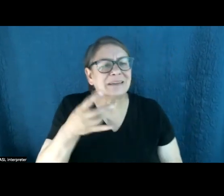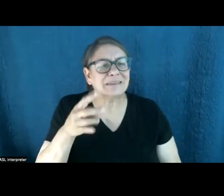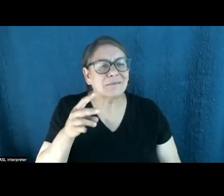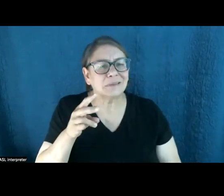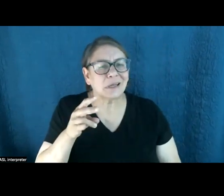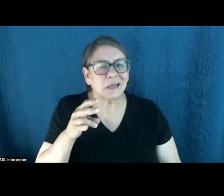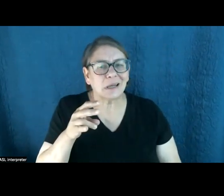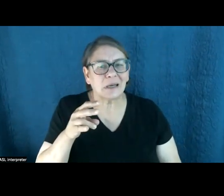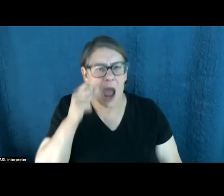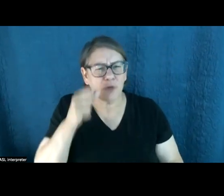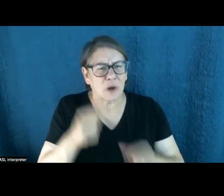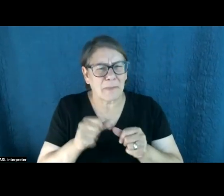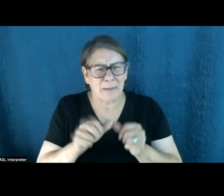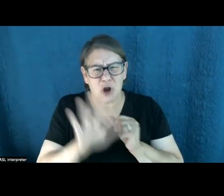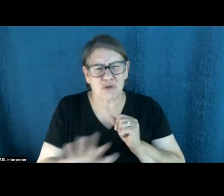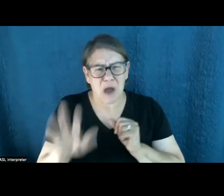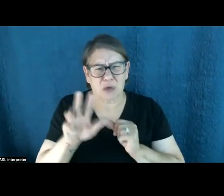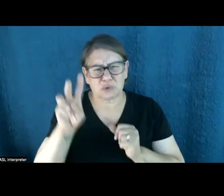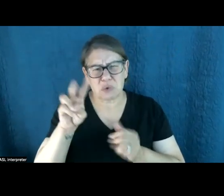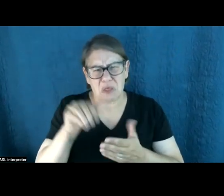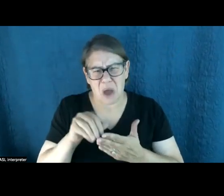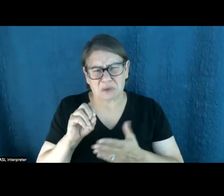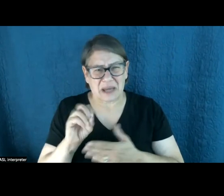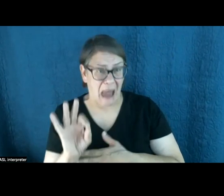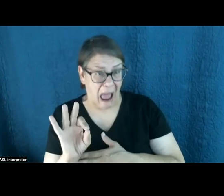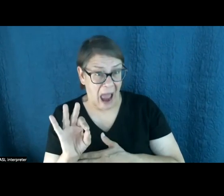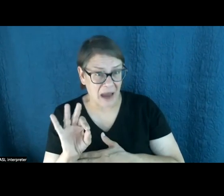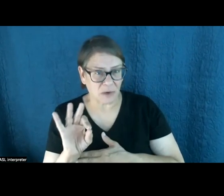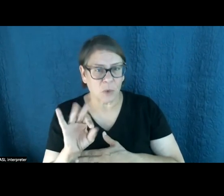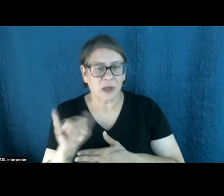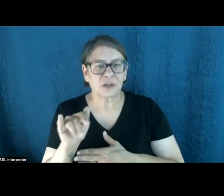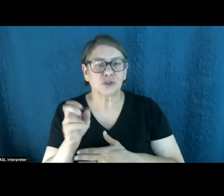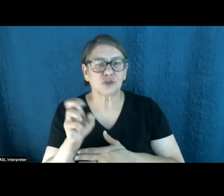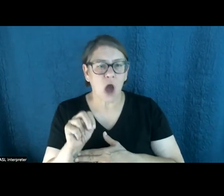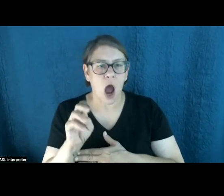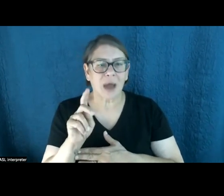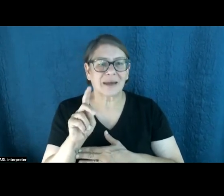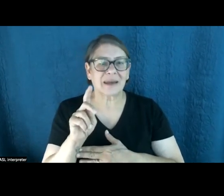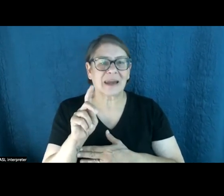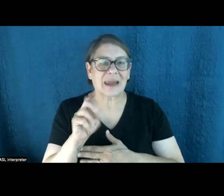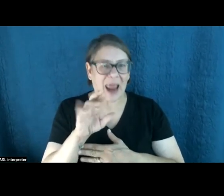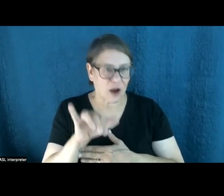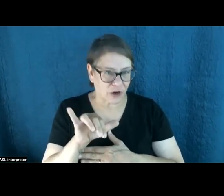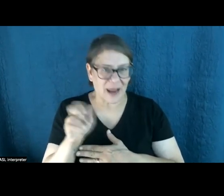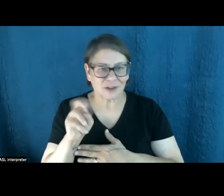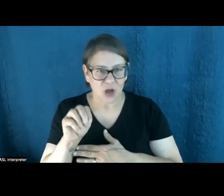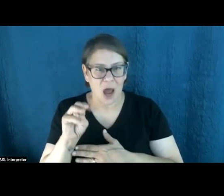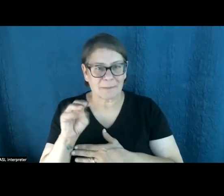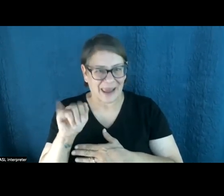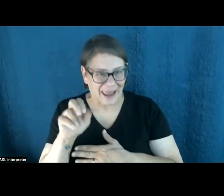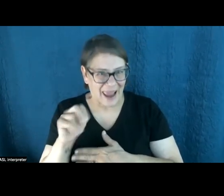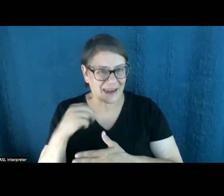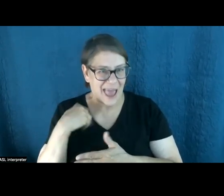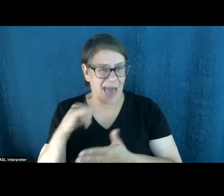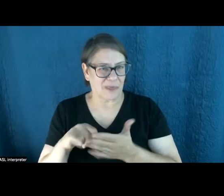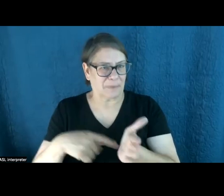remember this, around 2009, when Joe Carey and John Carey and Joe Lieberman and John McCain had that cap and trade bill in